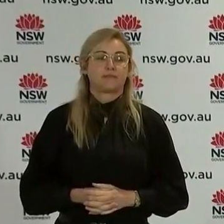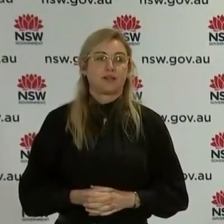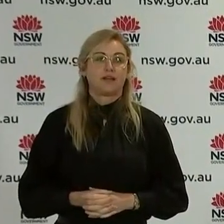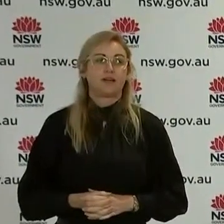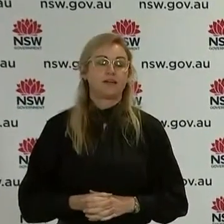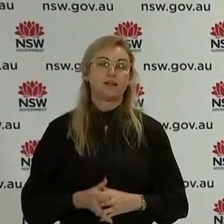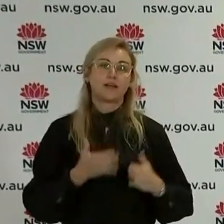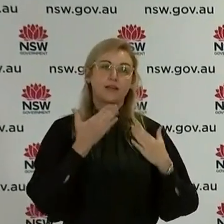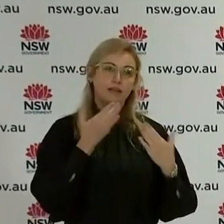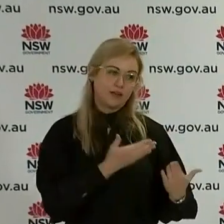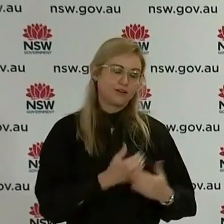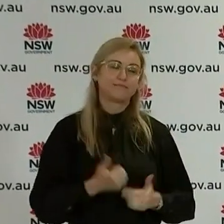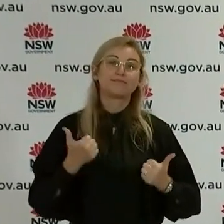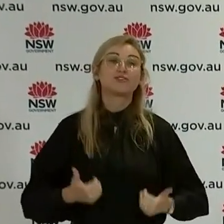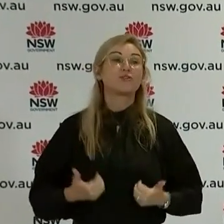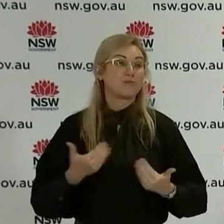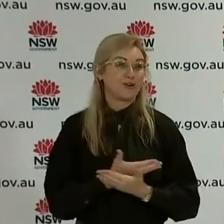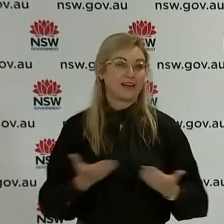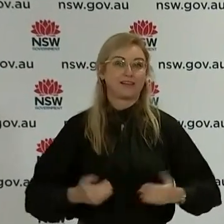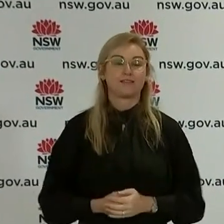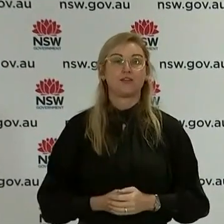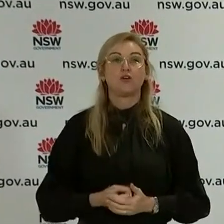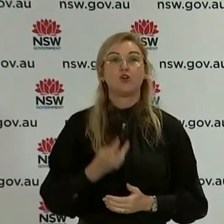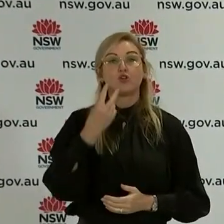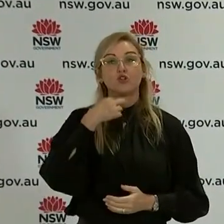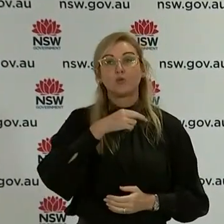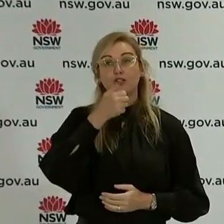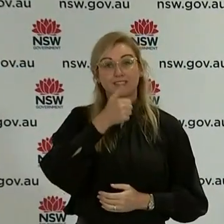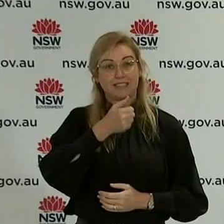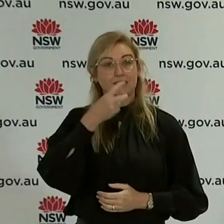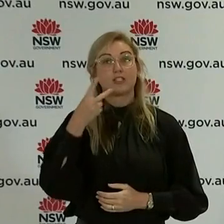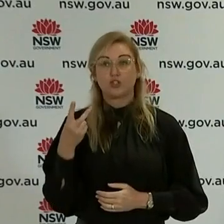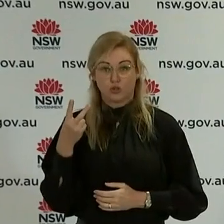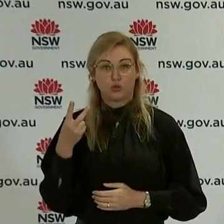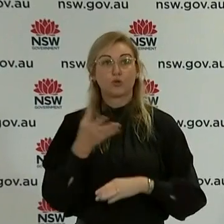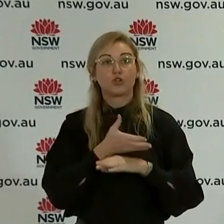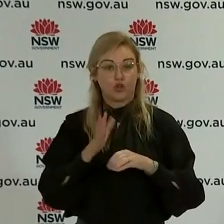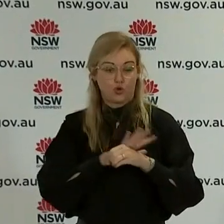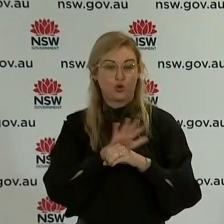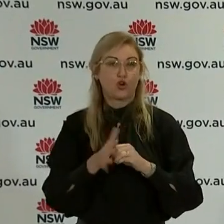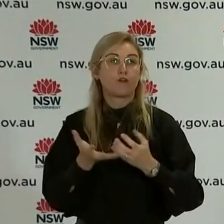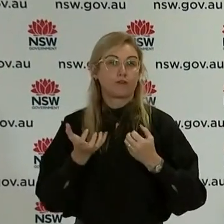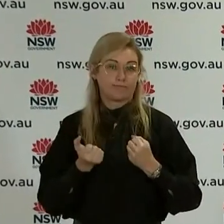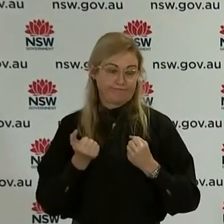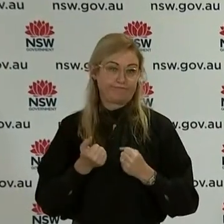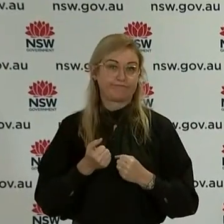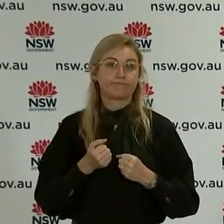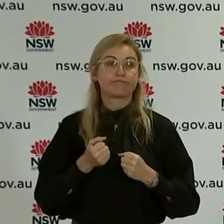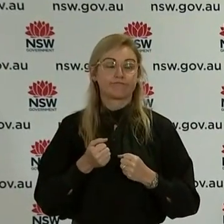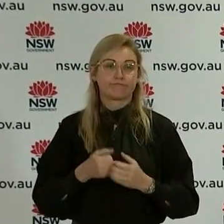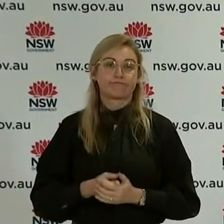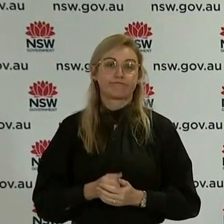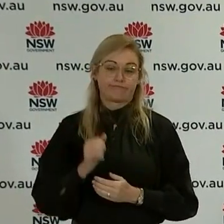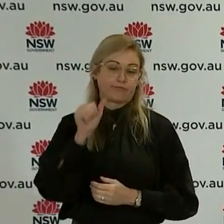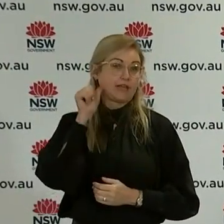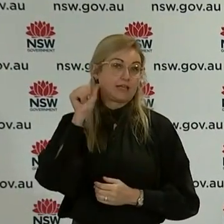Thanks, Premier, and good morning, everyone. There were 262 locally acquired cases of COVID-19 reported in New South Wales to